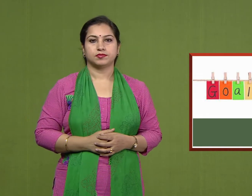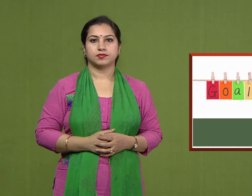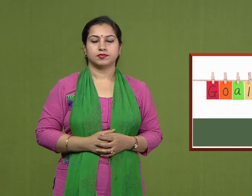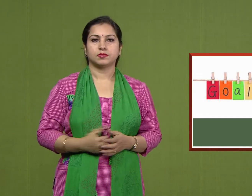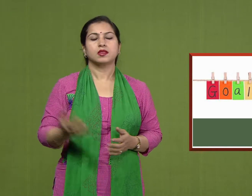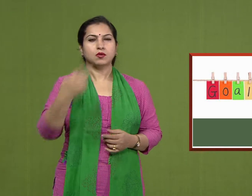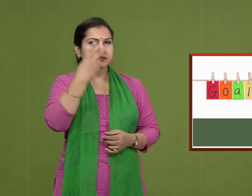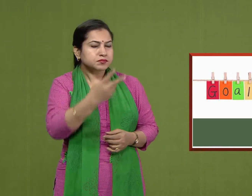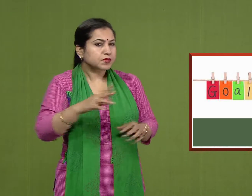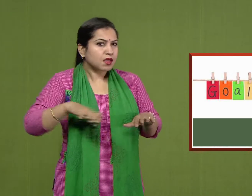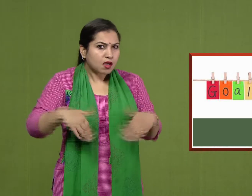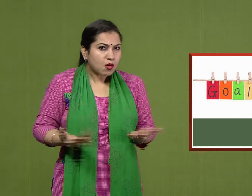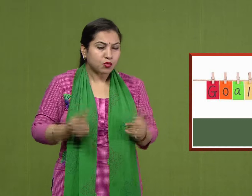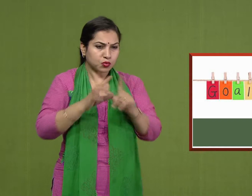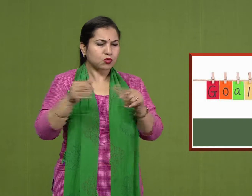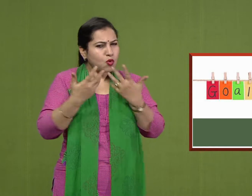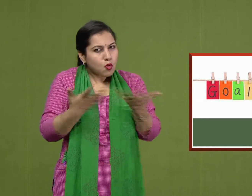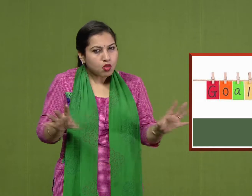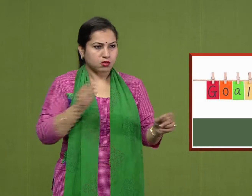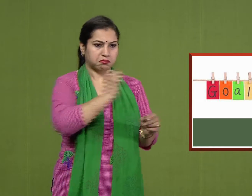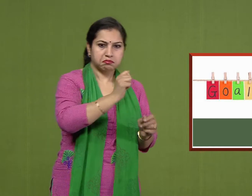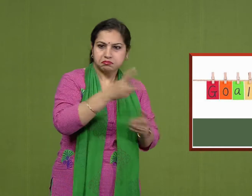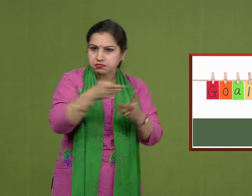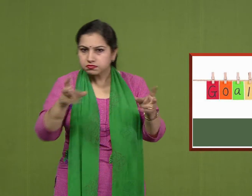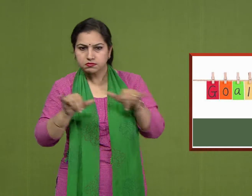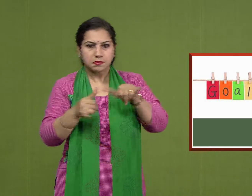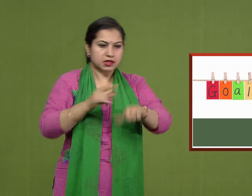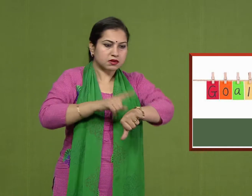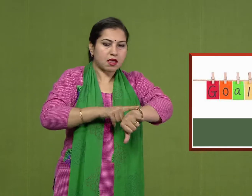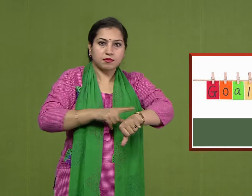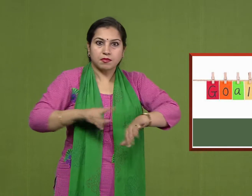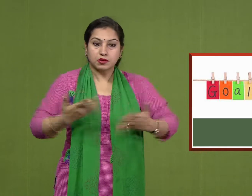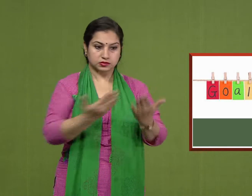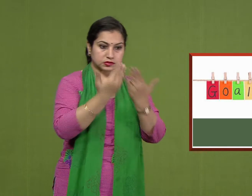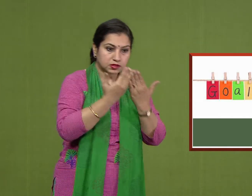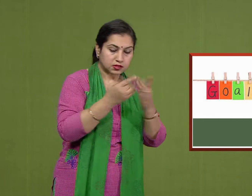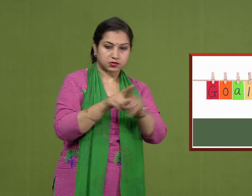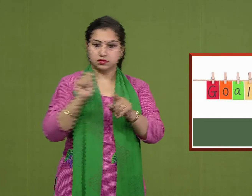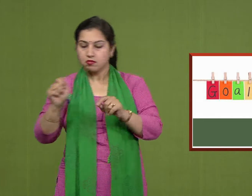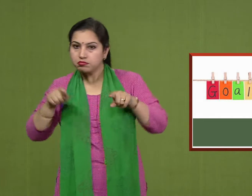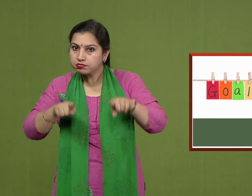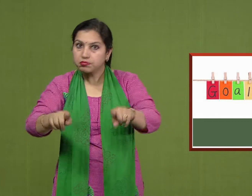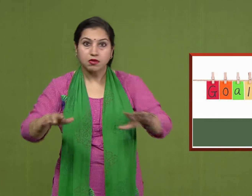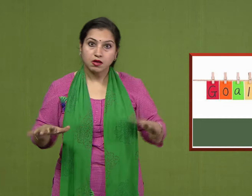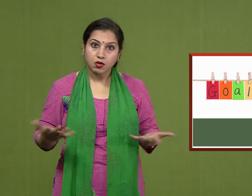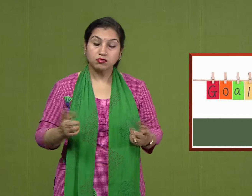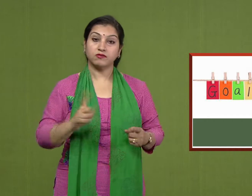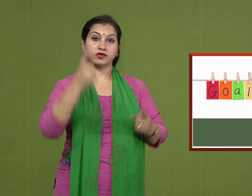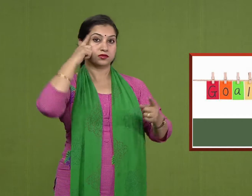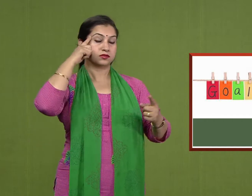Let us now see how you can do all these activities and manage time for your studies too. First thing we need to